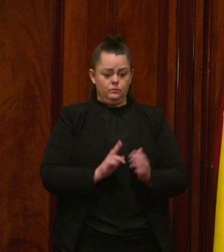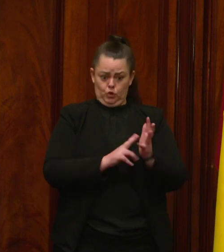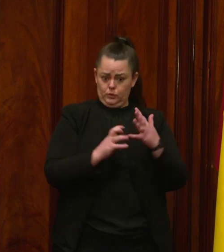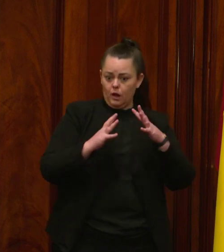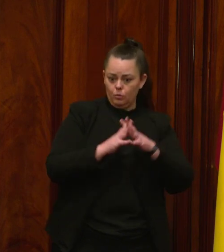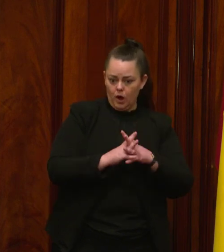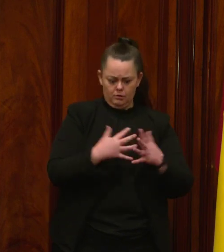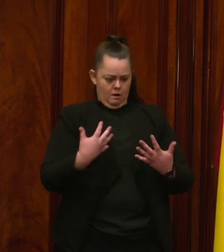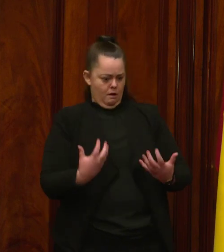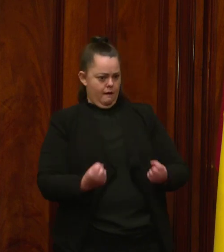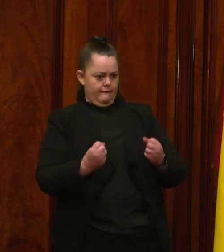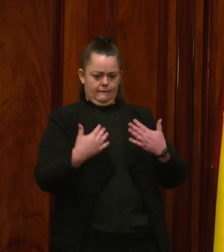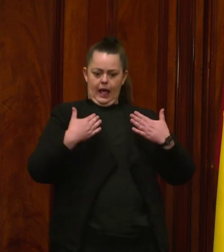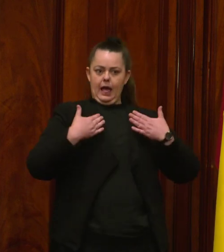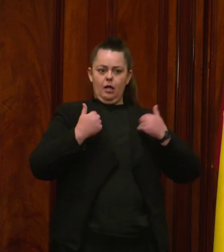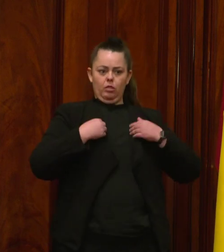expand.